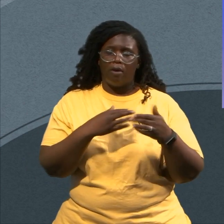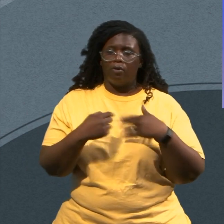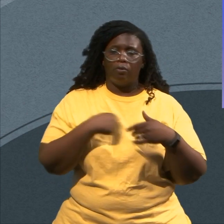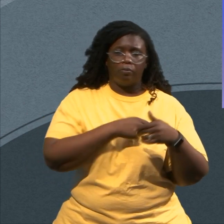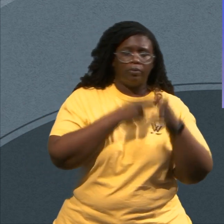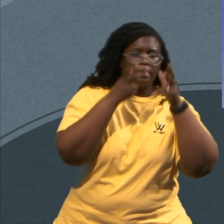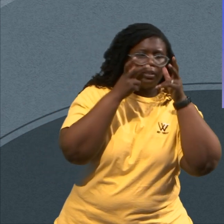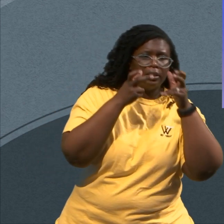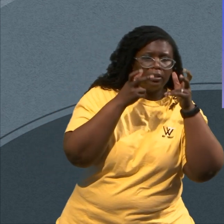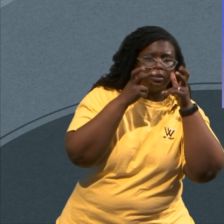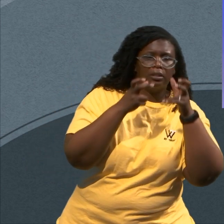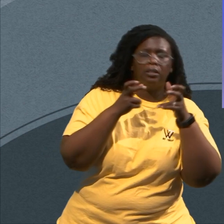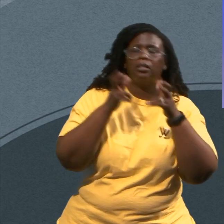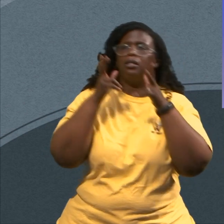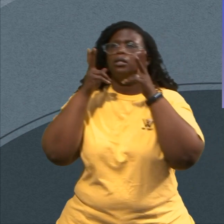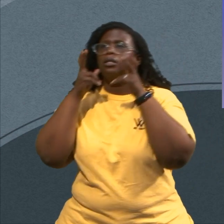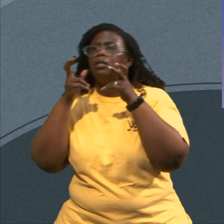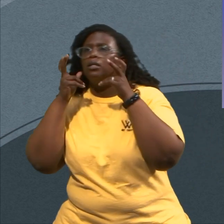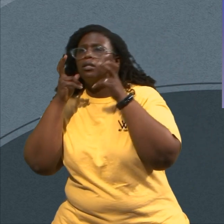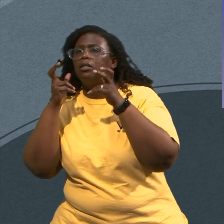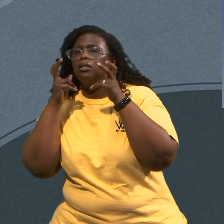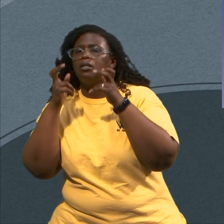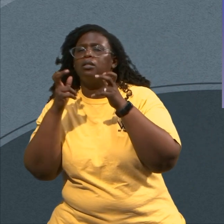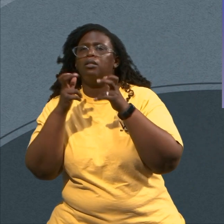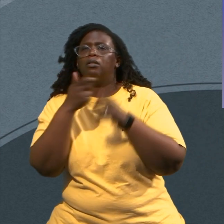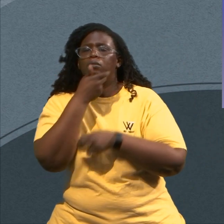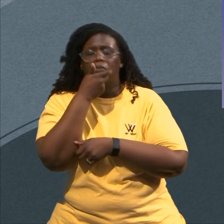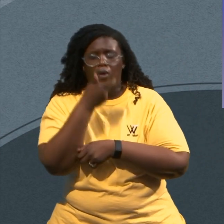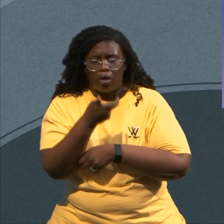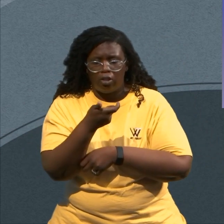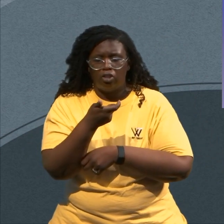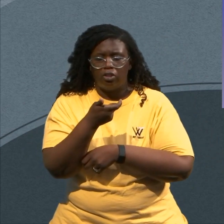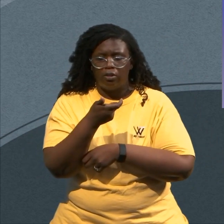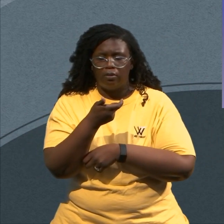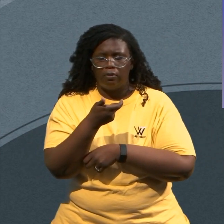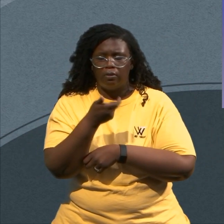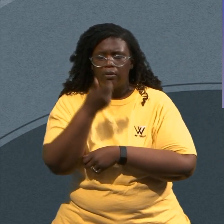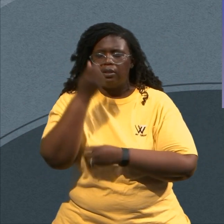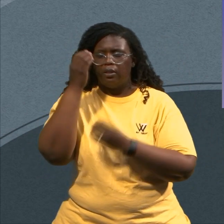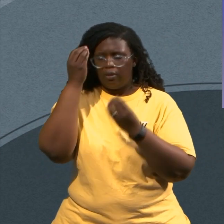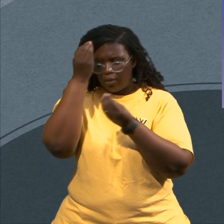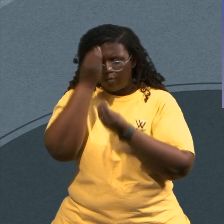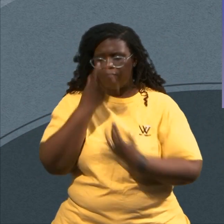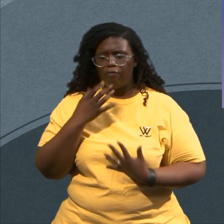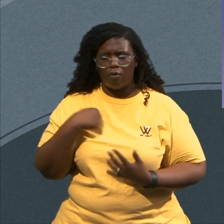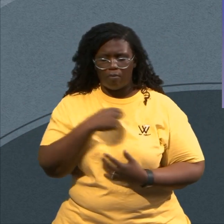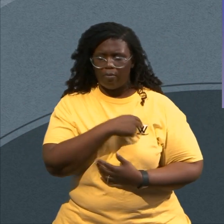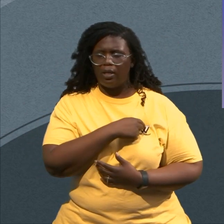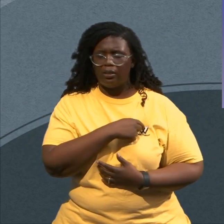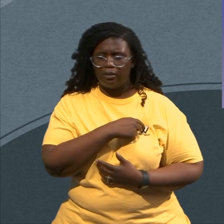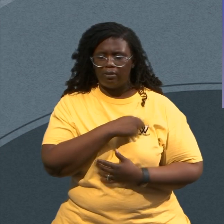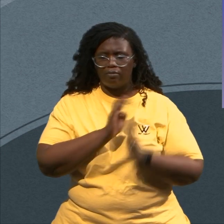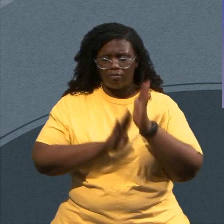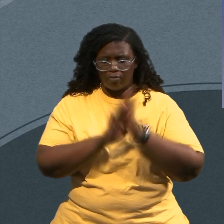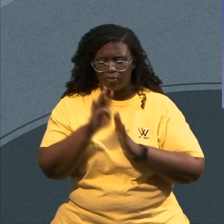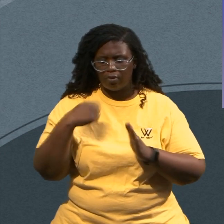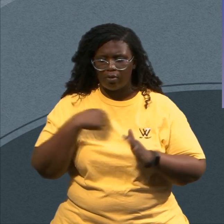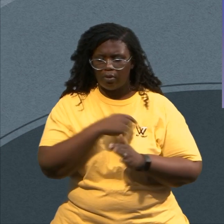Wherever we may be watching right now I pray you would speak life to us I pray, God, for every graduate I pray for all of our